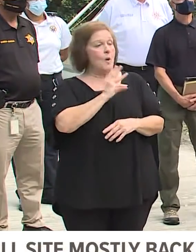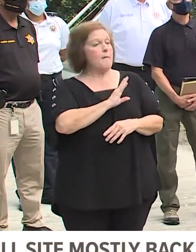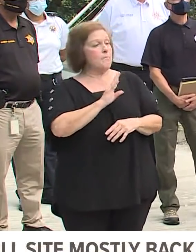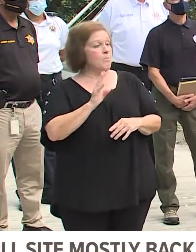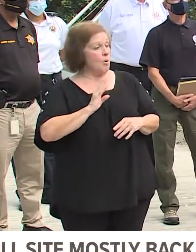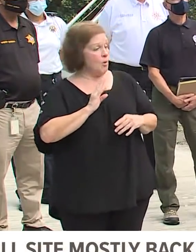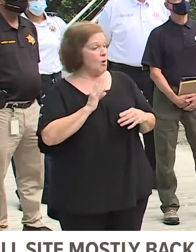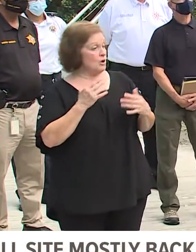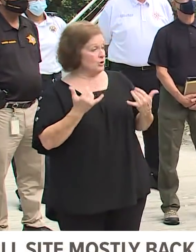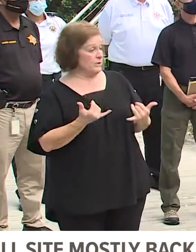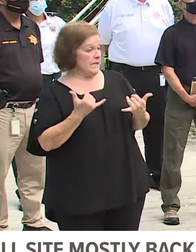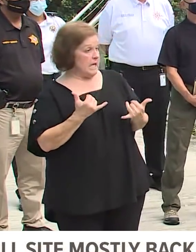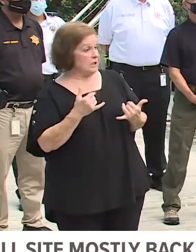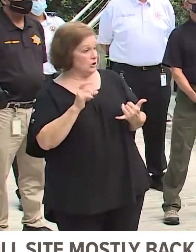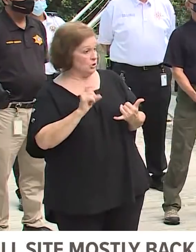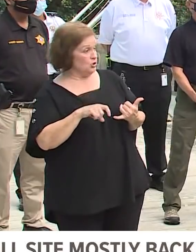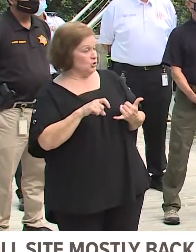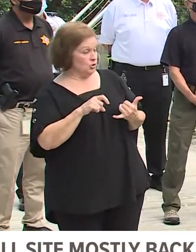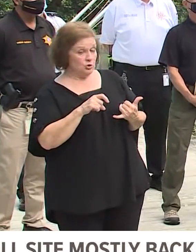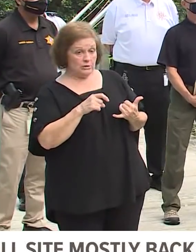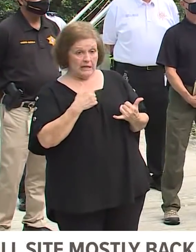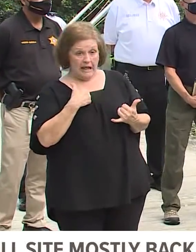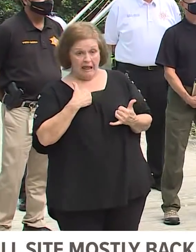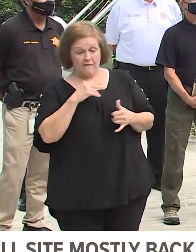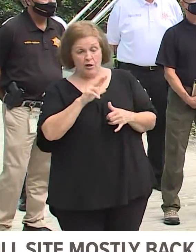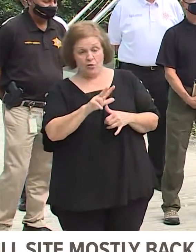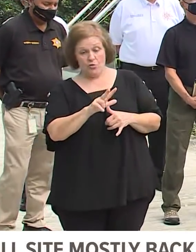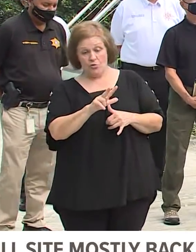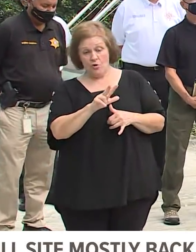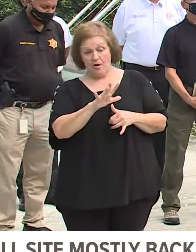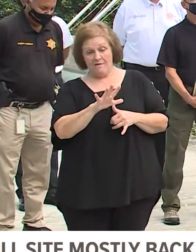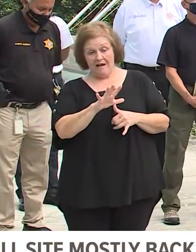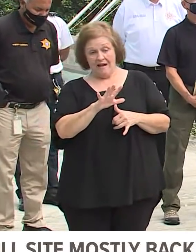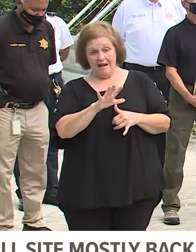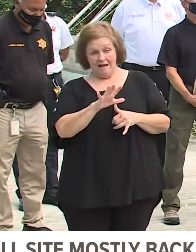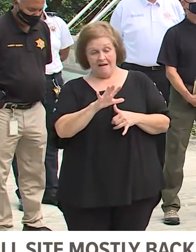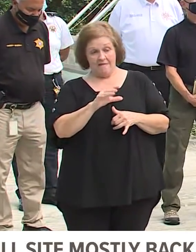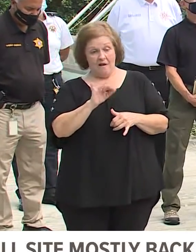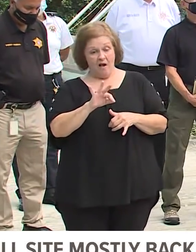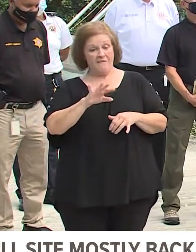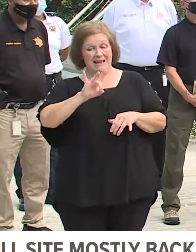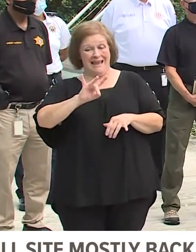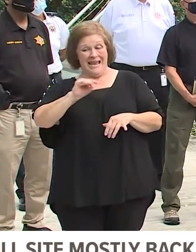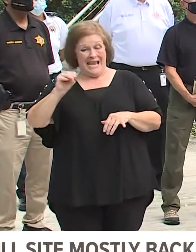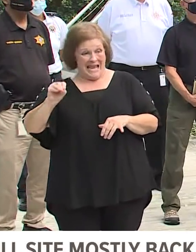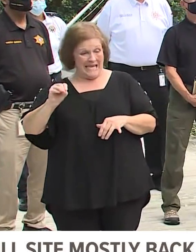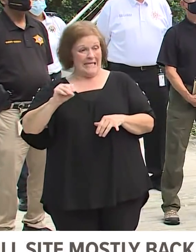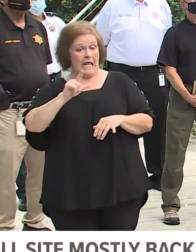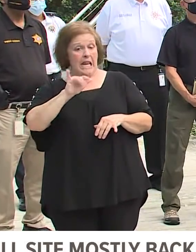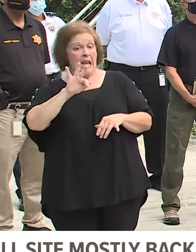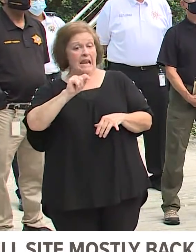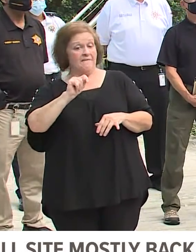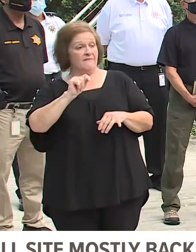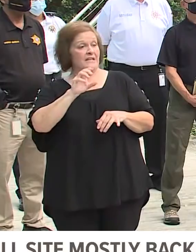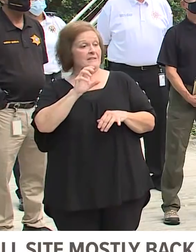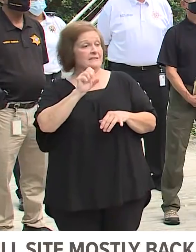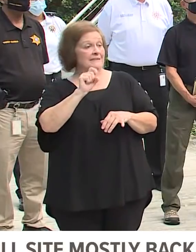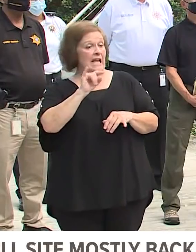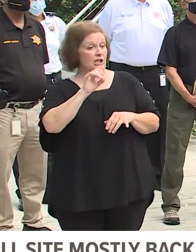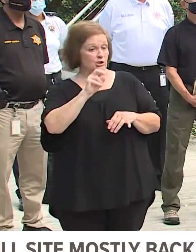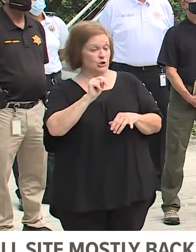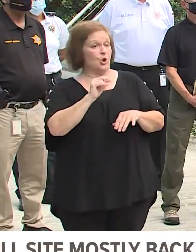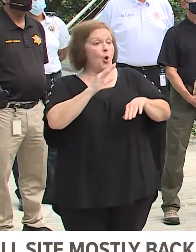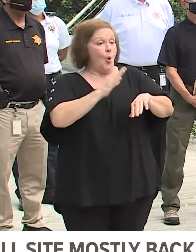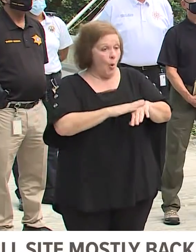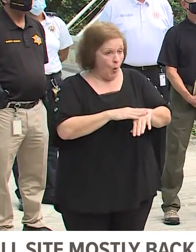board by the end of the day today we should be tracking to have 35 of 85 sewage and water board sewer lift stations on by the end of the